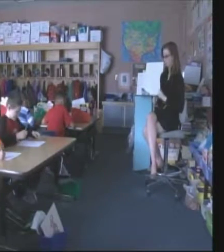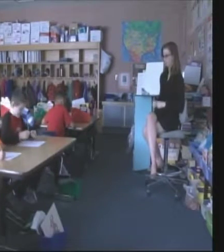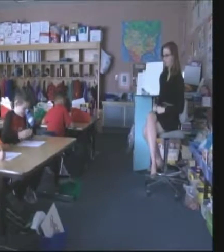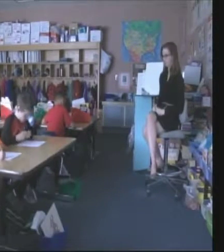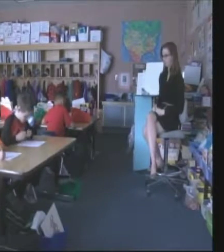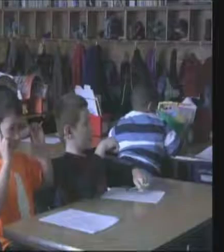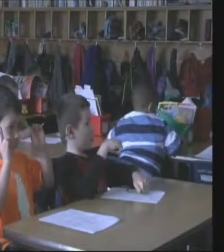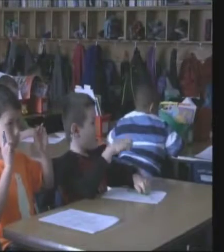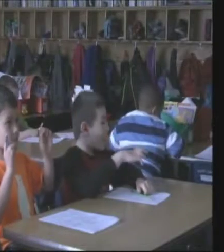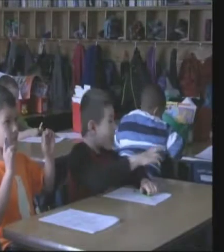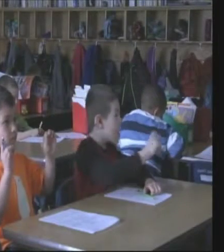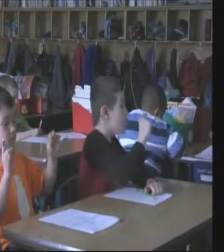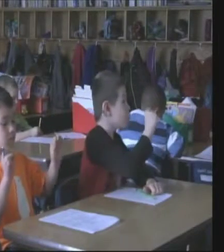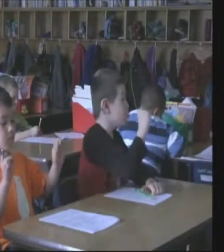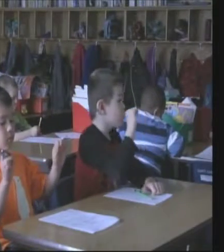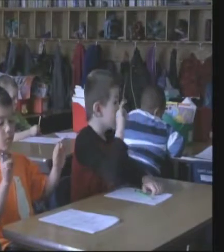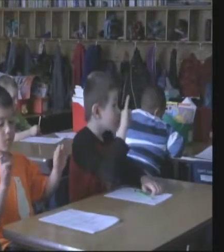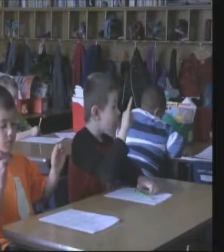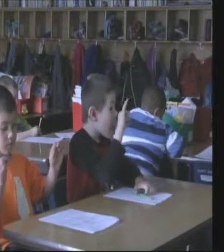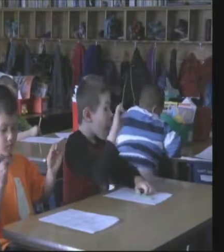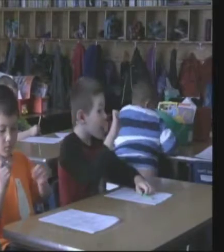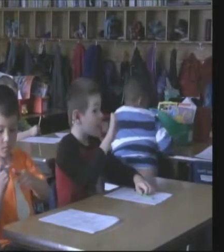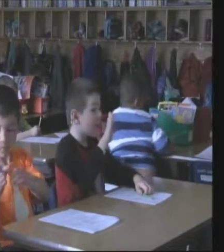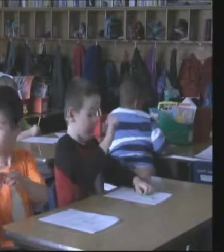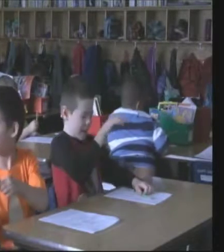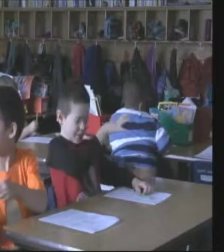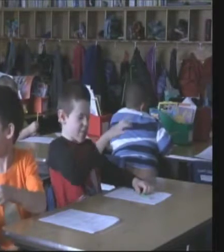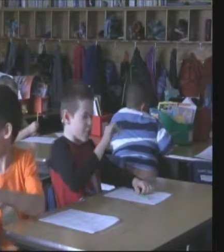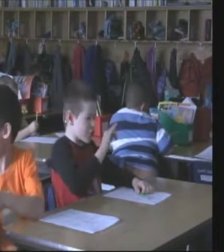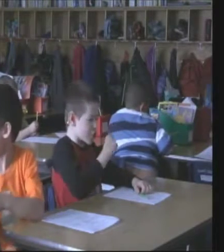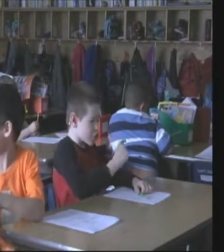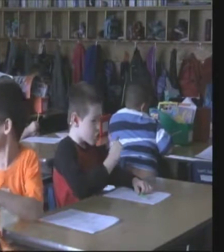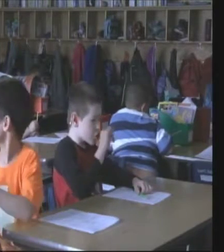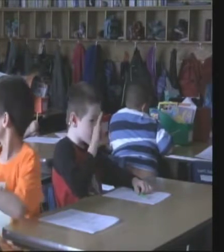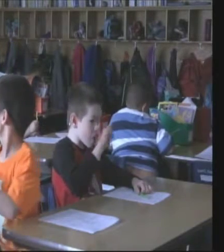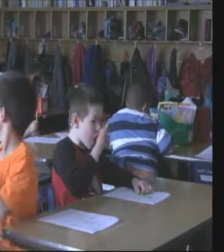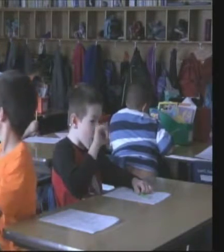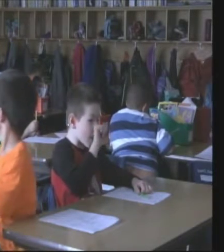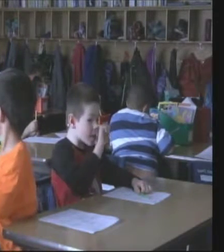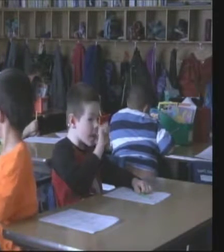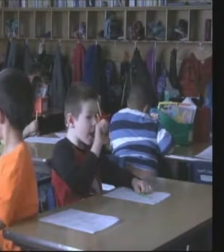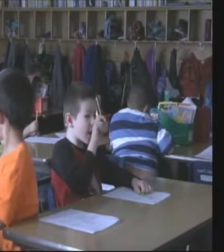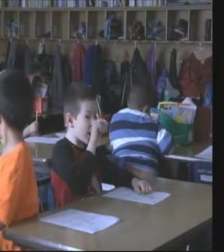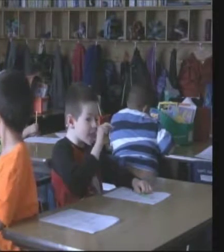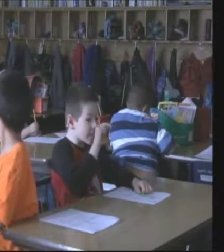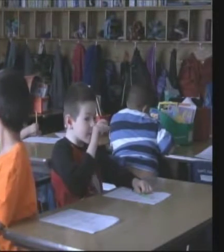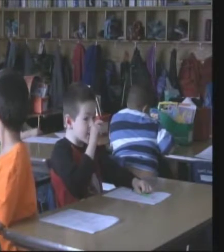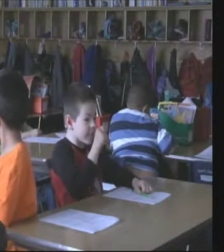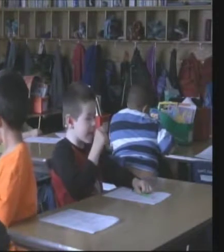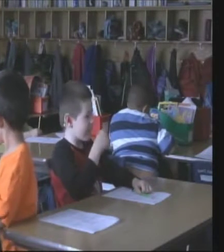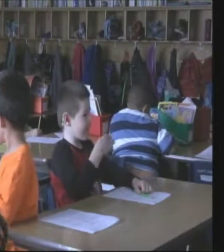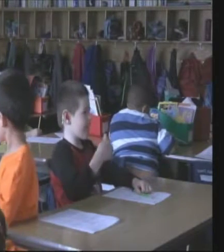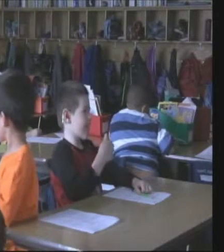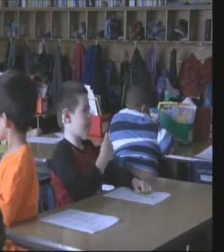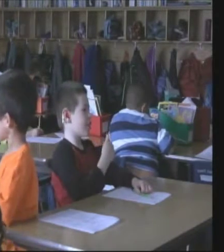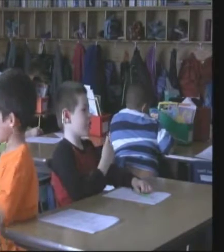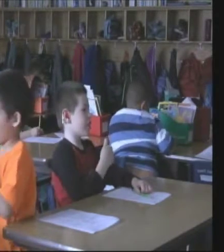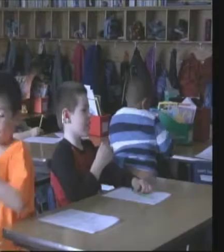University Park Elementary offers a resource room and staff dedicated to interpreting and teaching sign language. This is